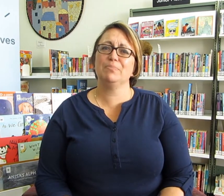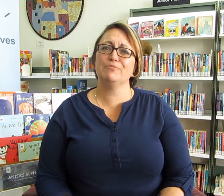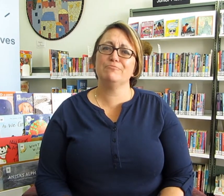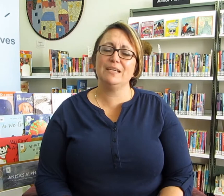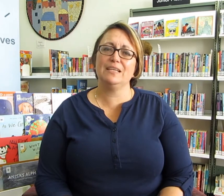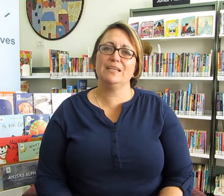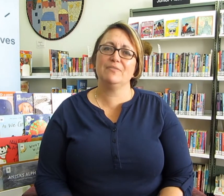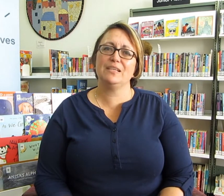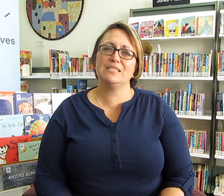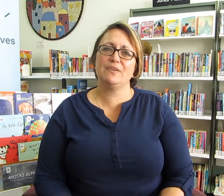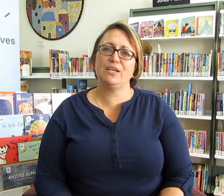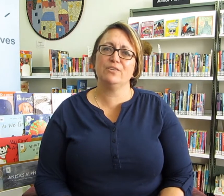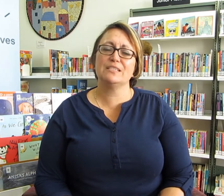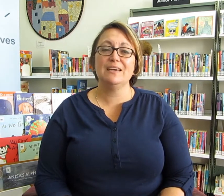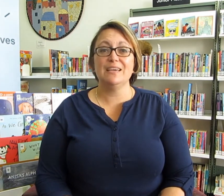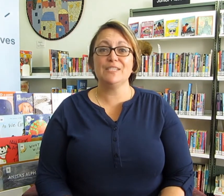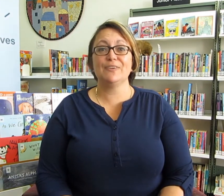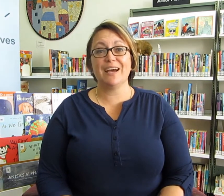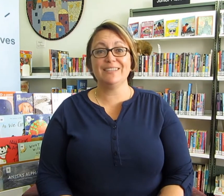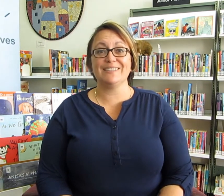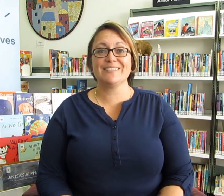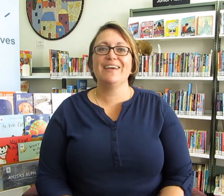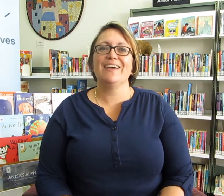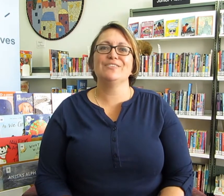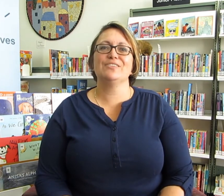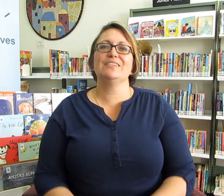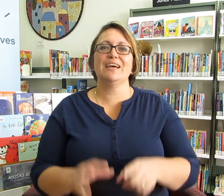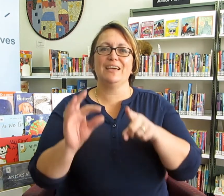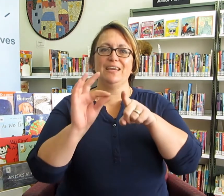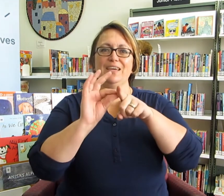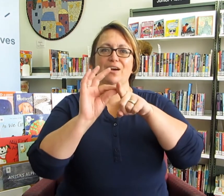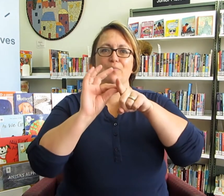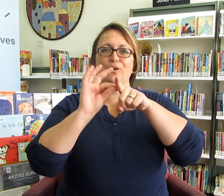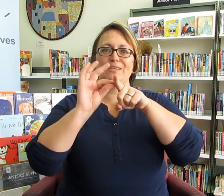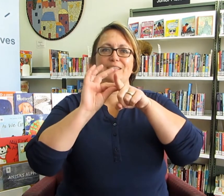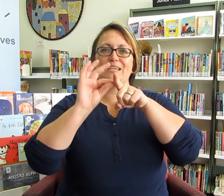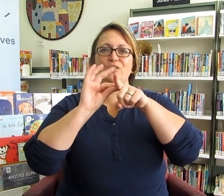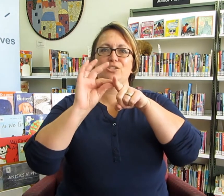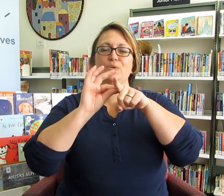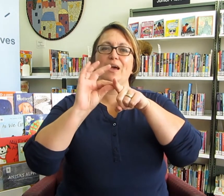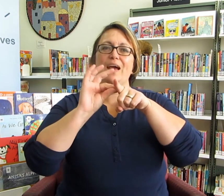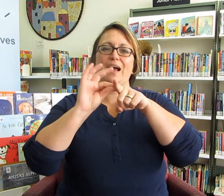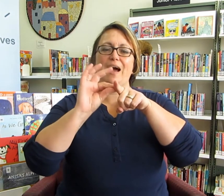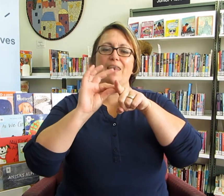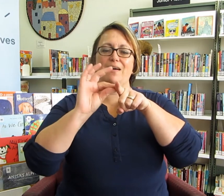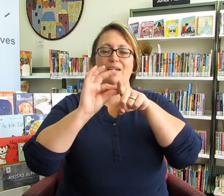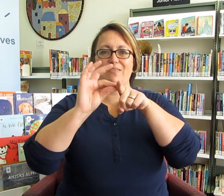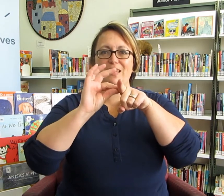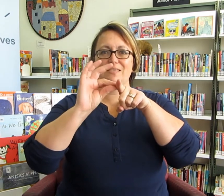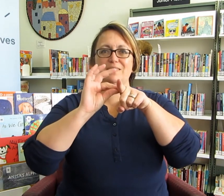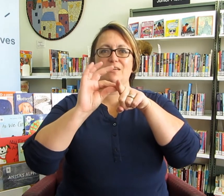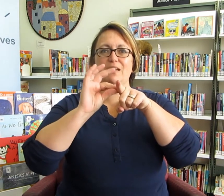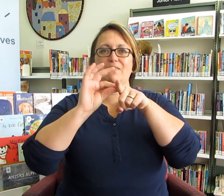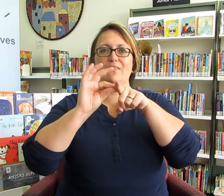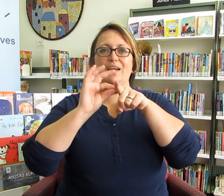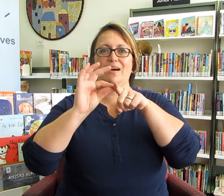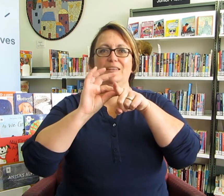are really loving these videos, is for colours. And so today I'm going to teach you colour and that's the sign for colour.